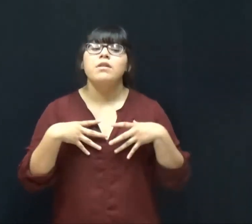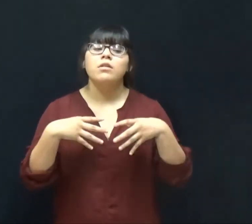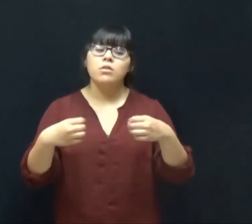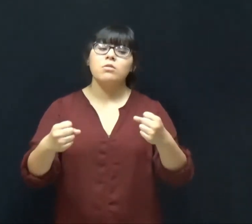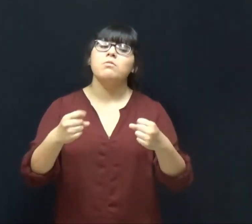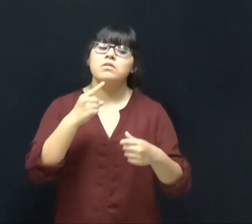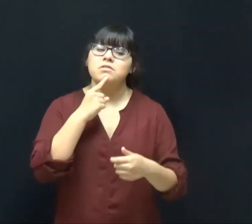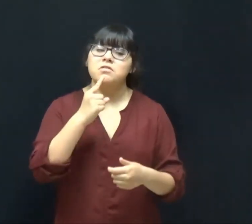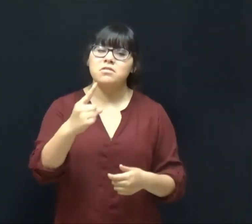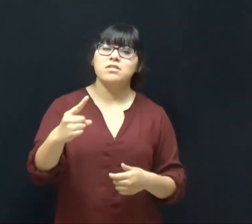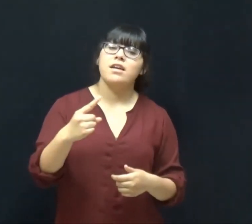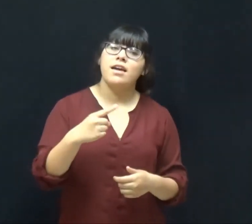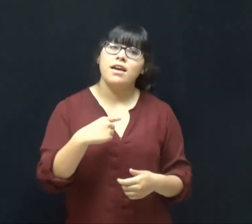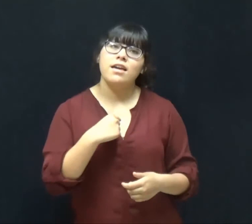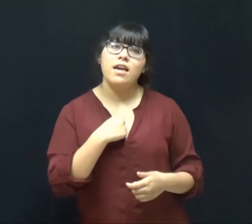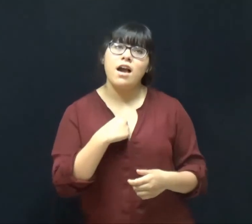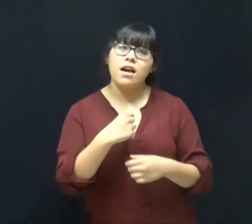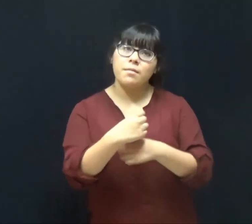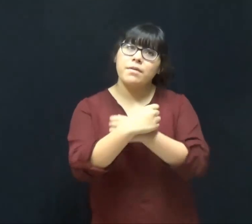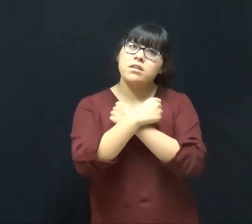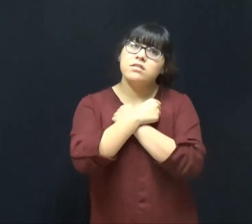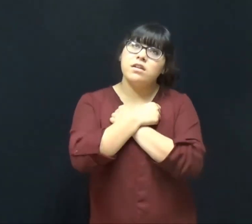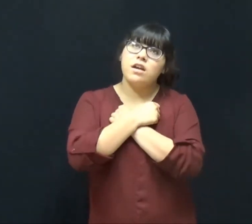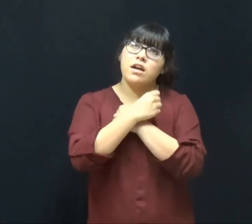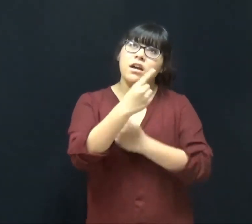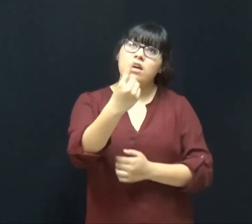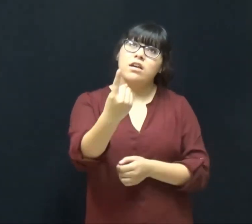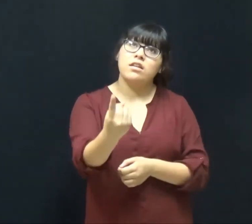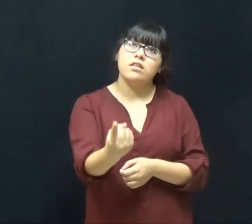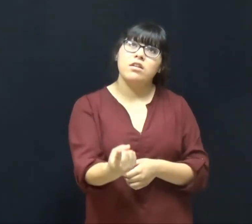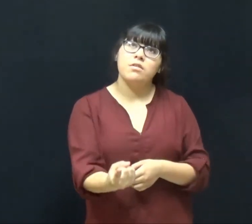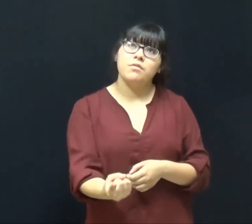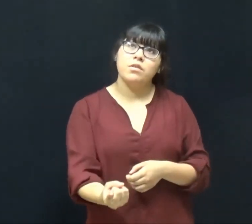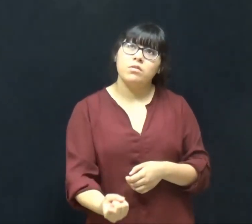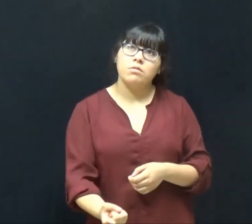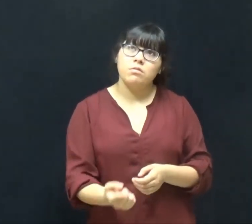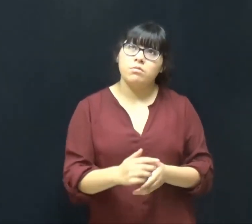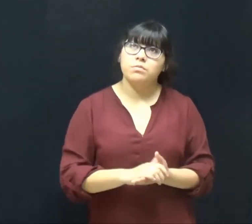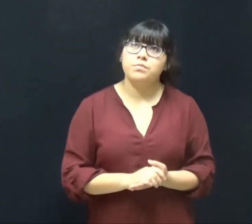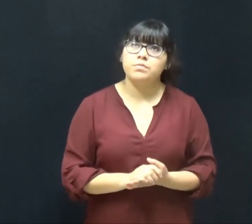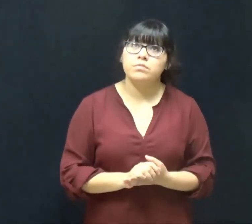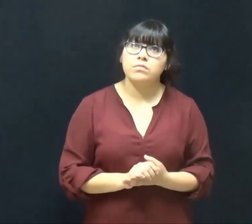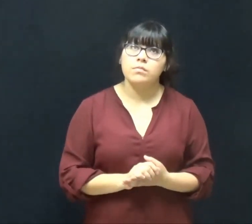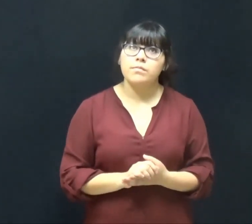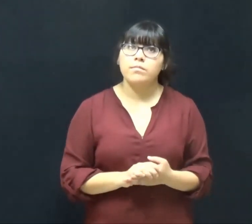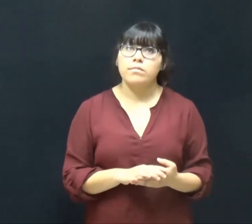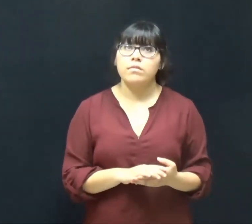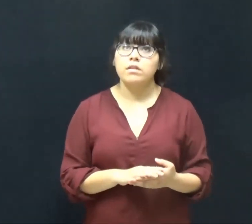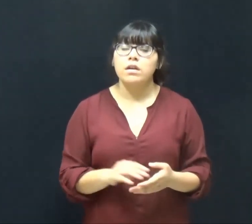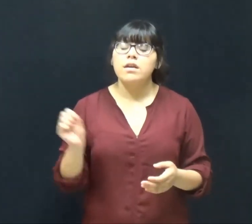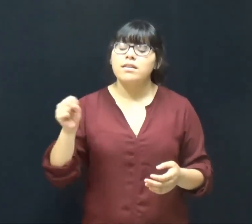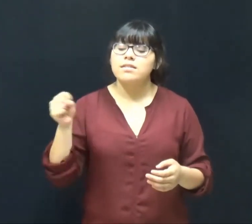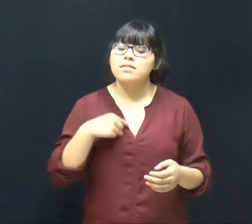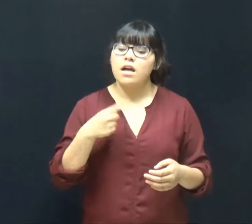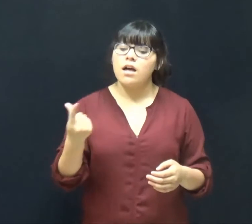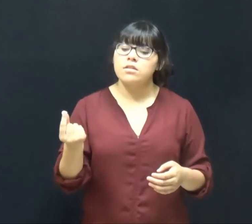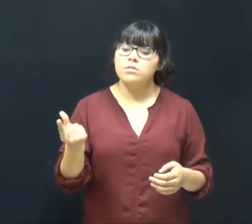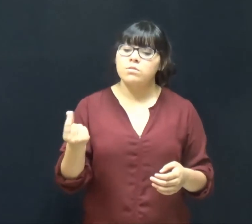courage to say how much I love you But yes I'll do